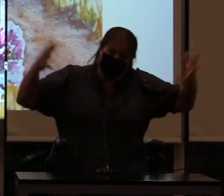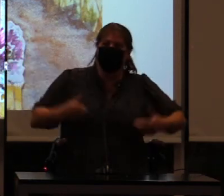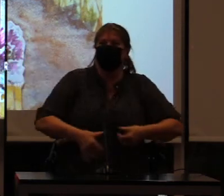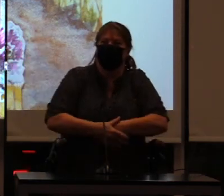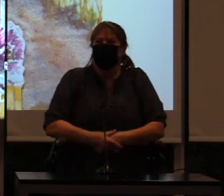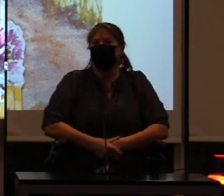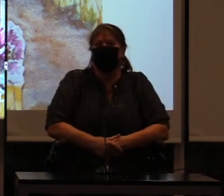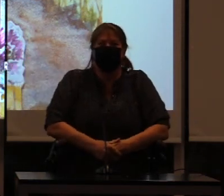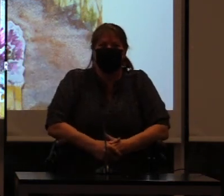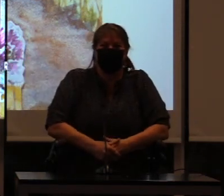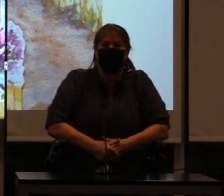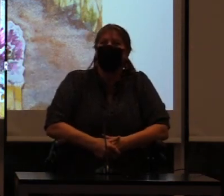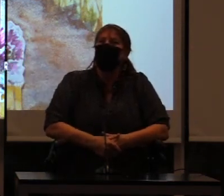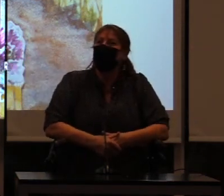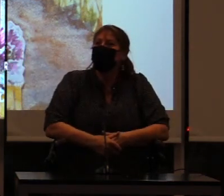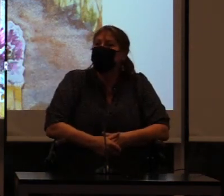a book.